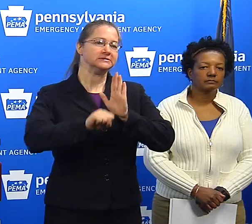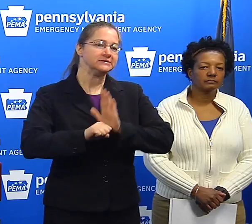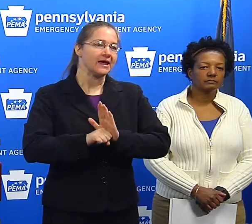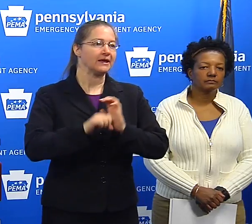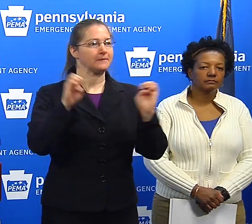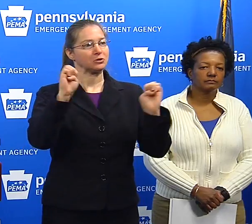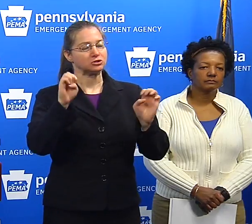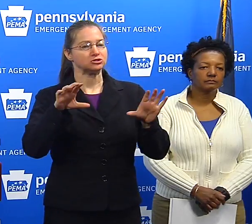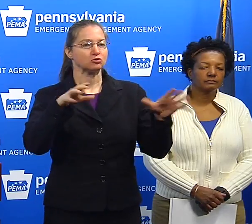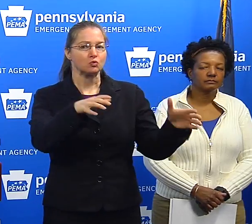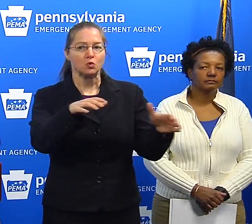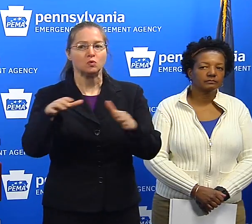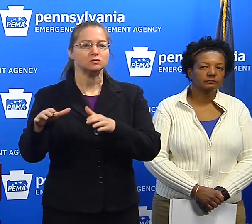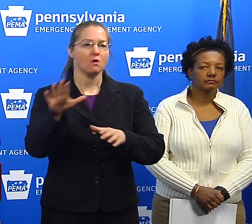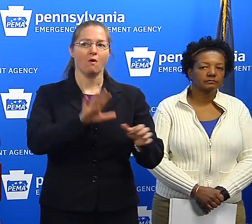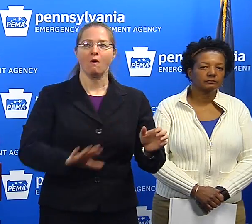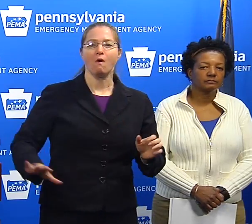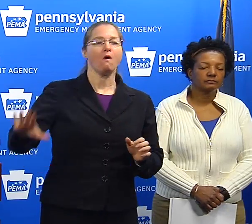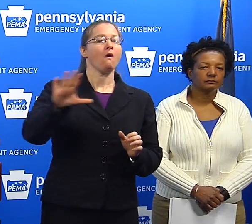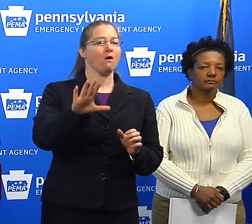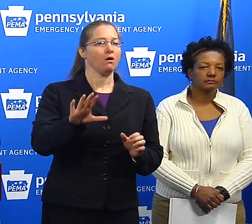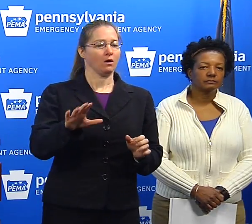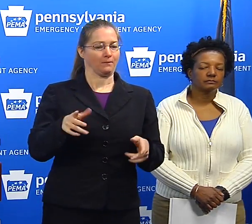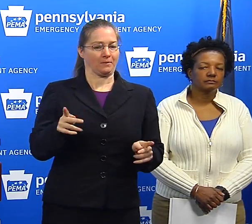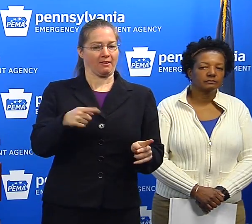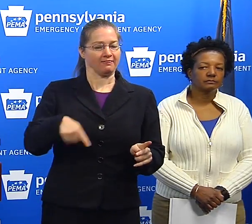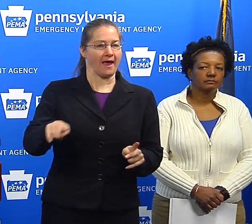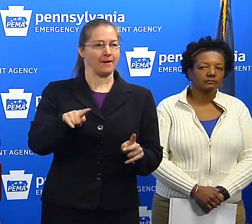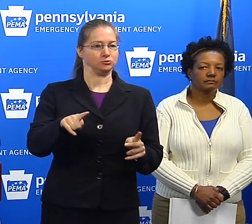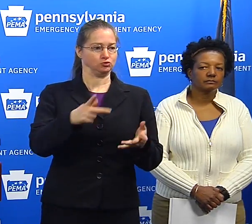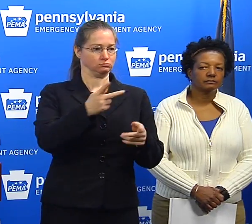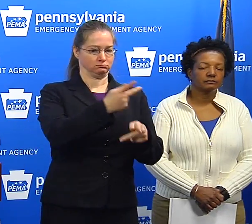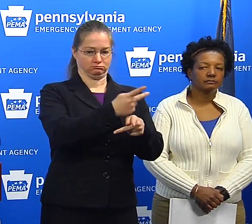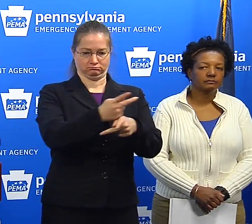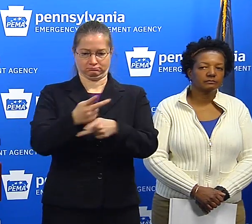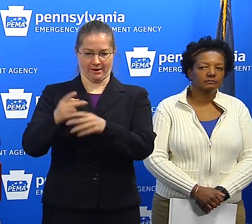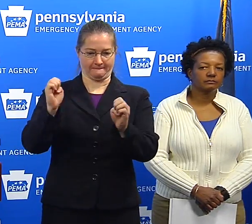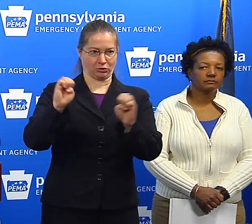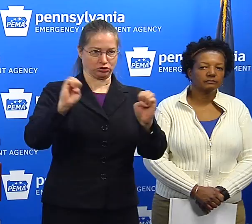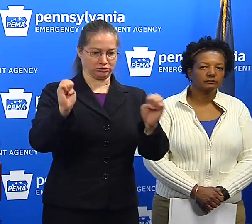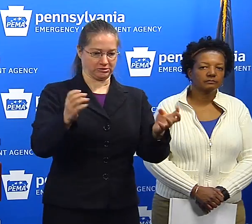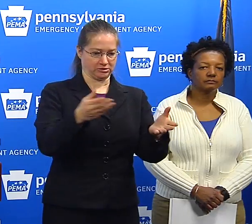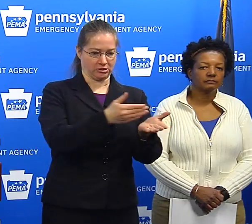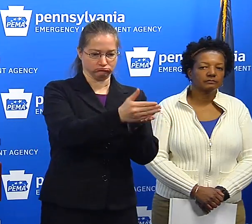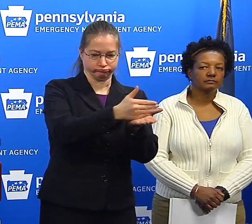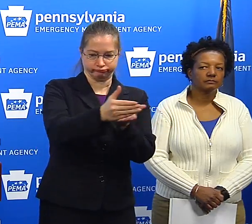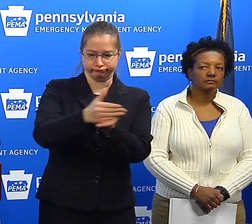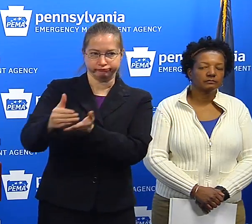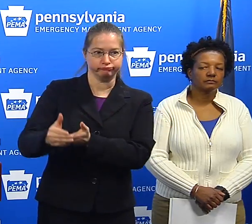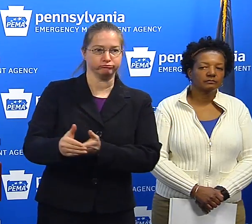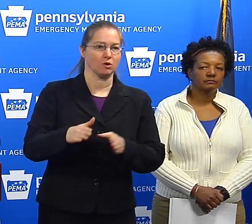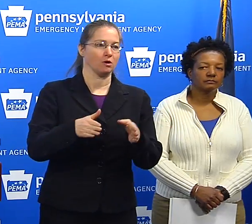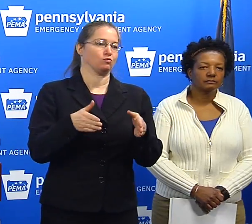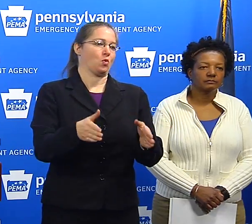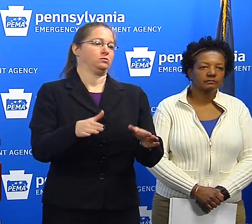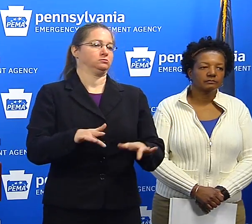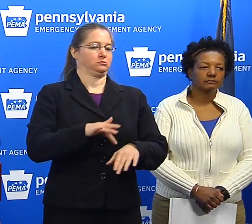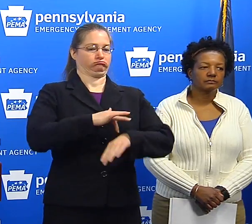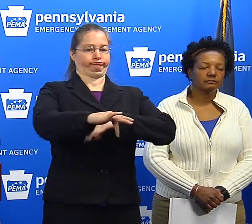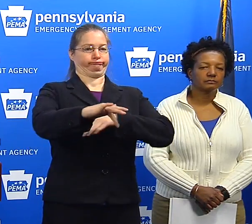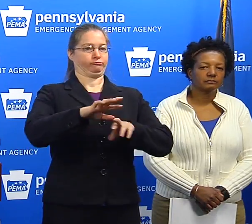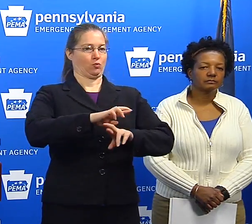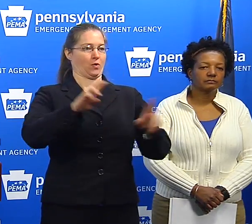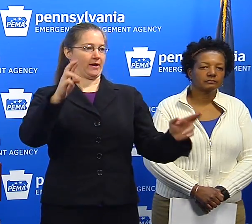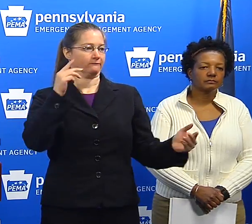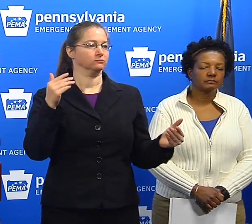Pennsylvania, all the affected areas, it allowed them to do their jobs in getting the roads open as quickly as they could. So I